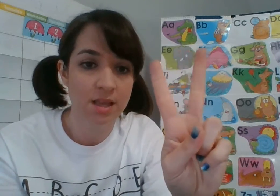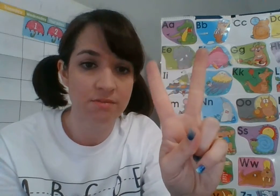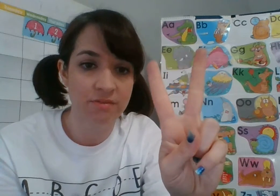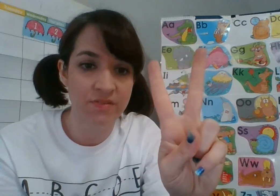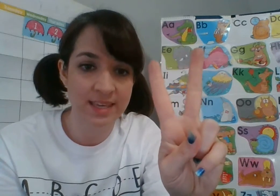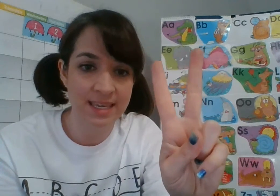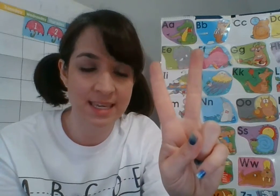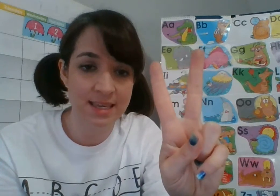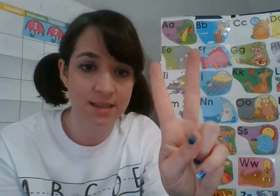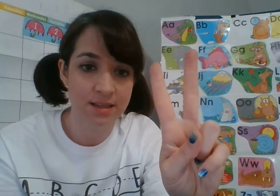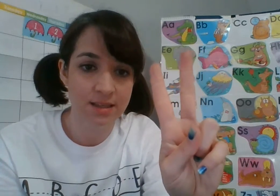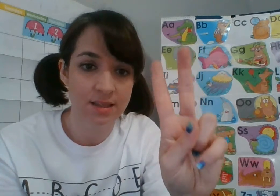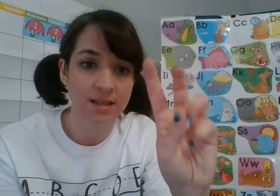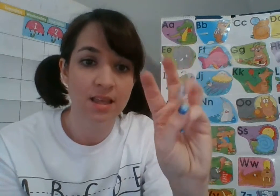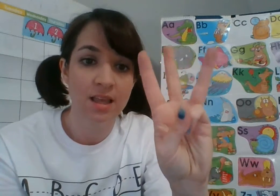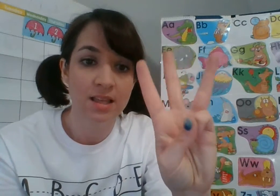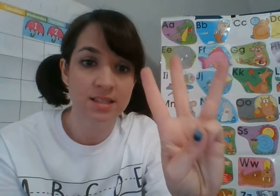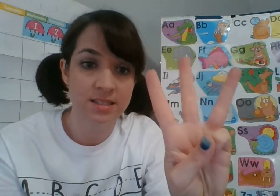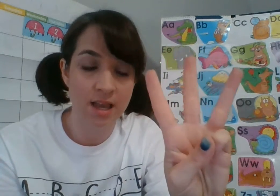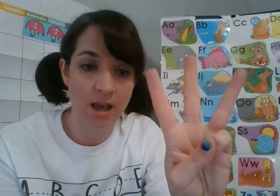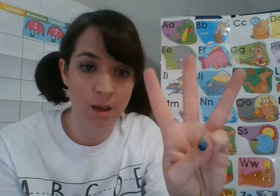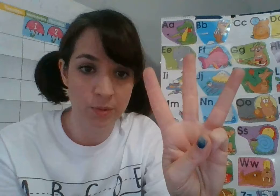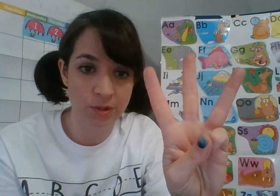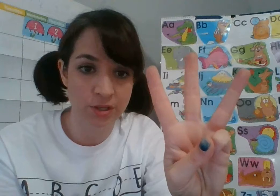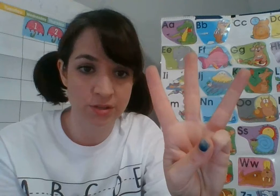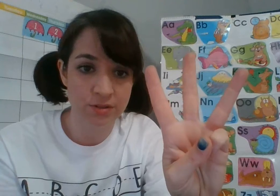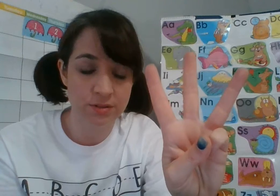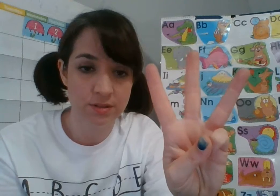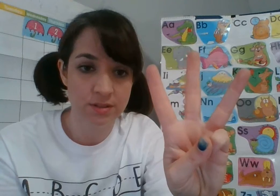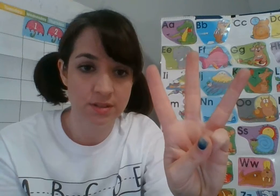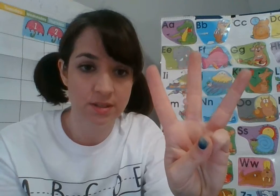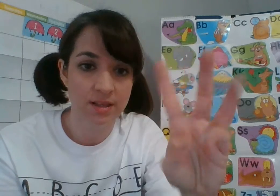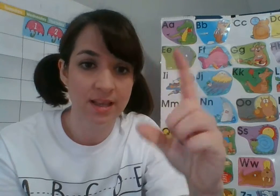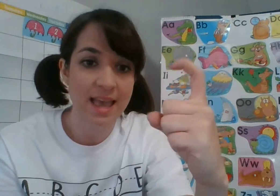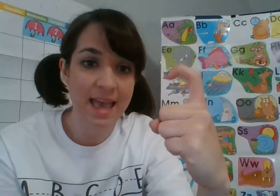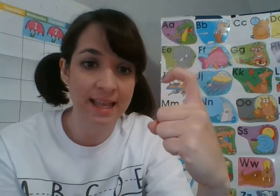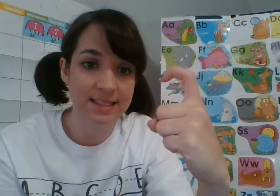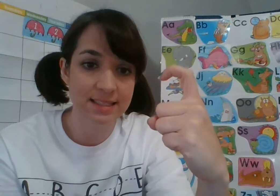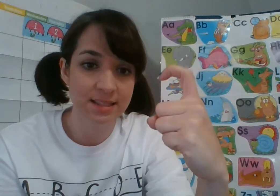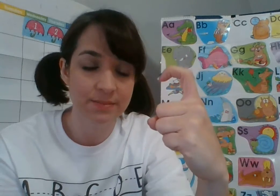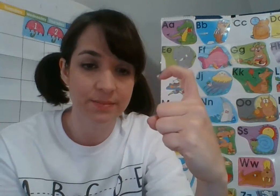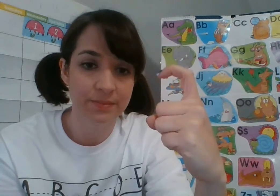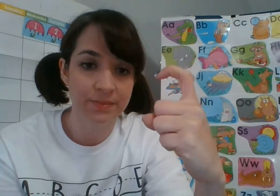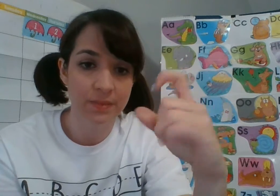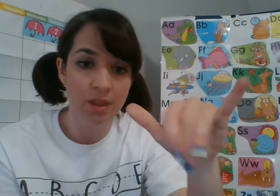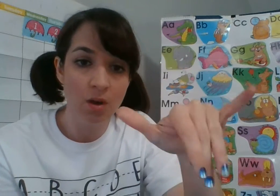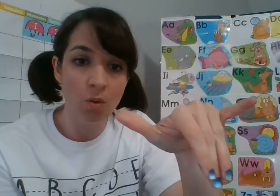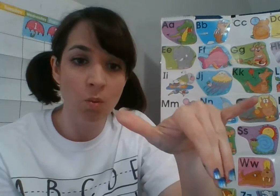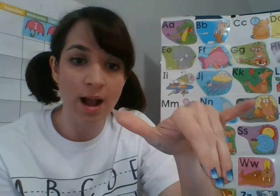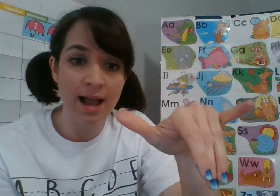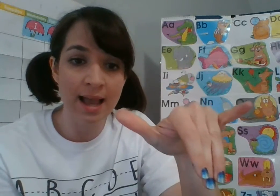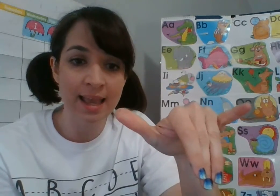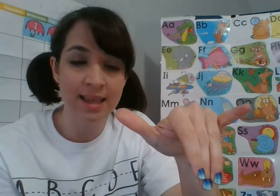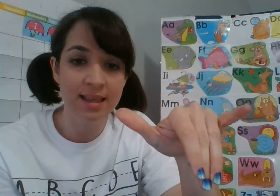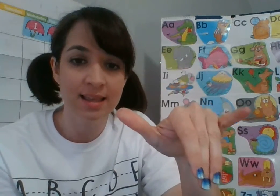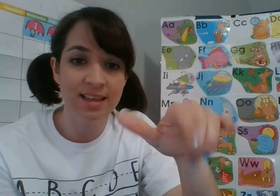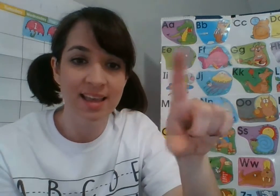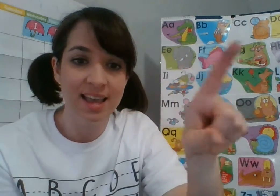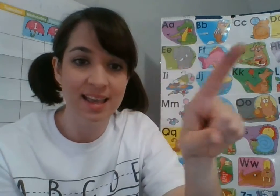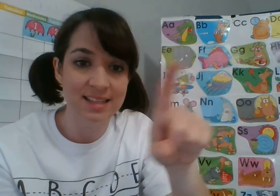V, W, X, Y, and